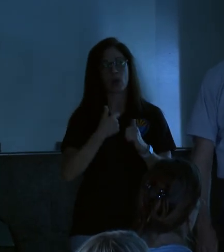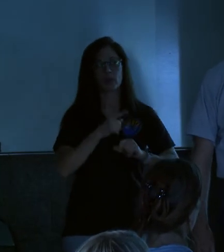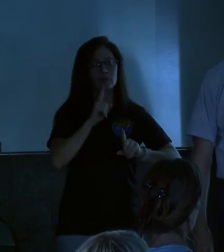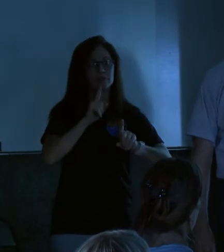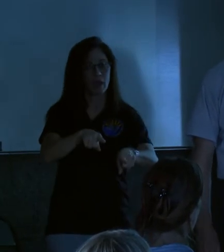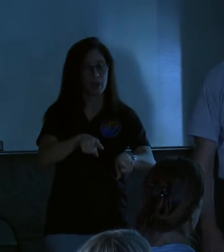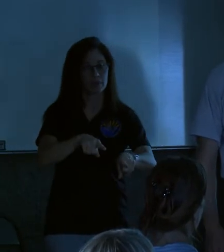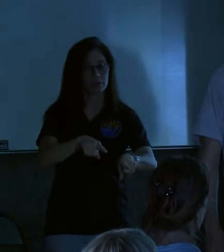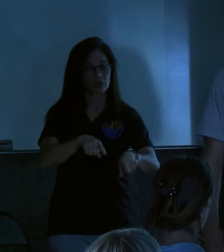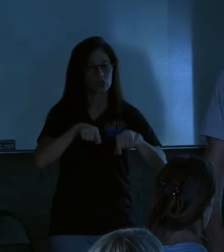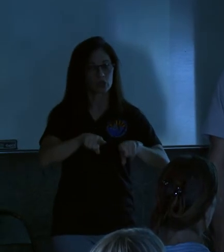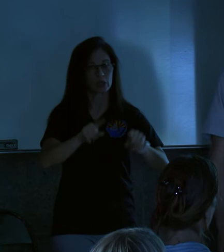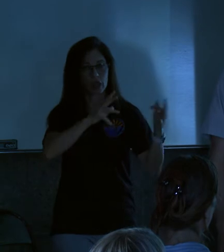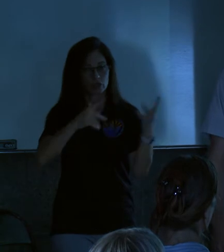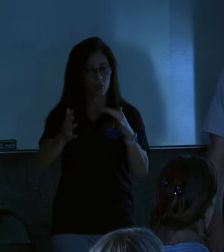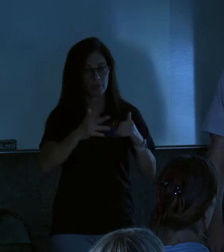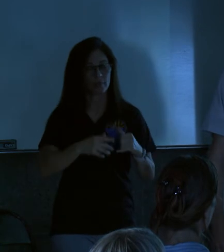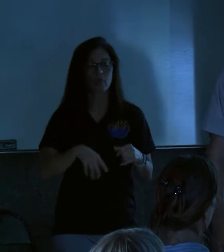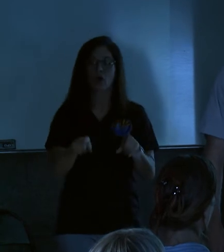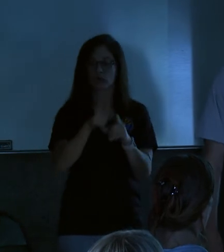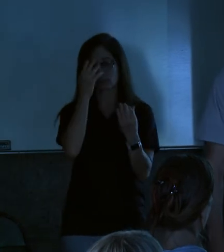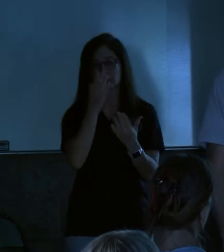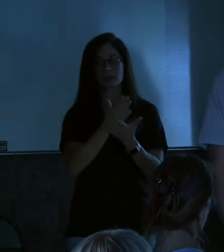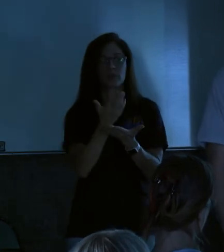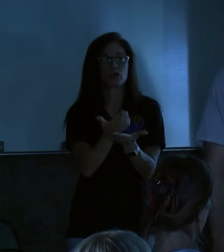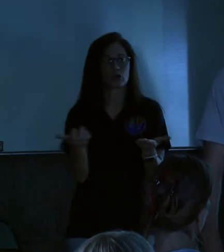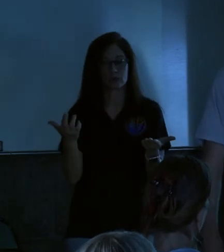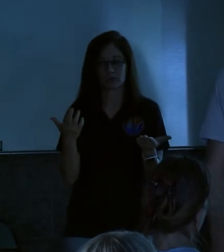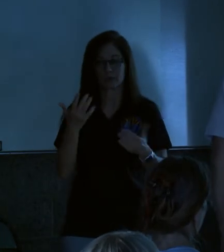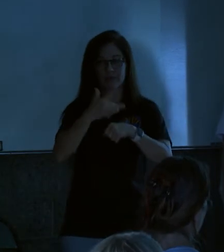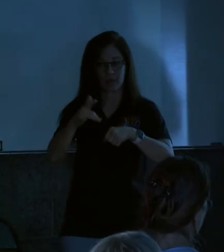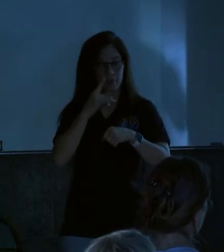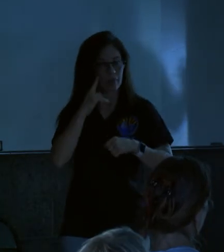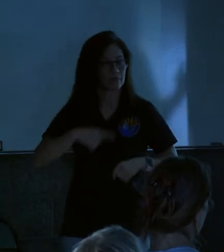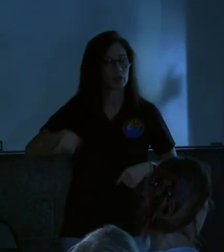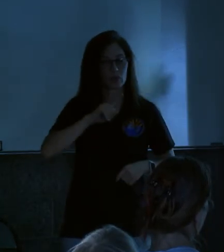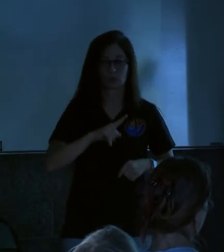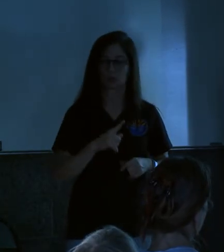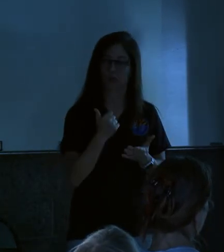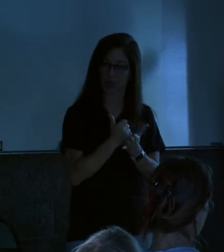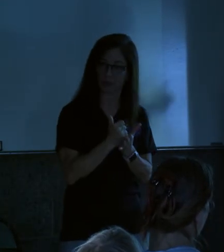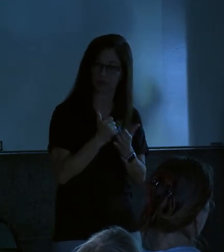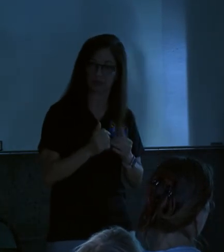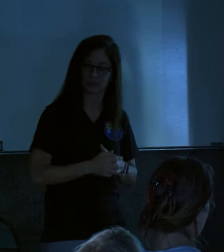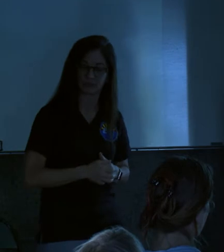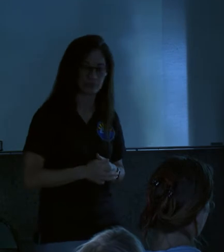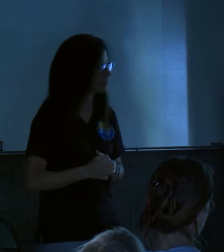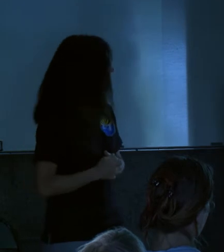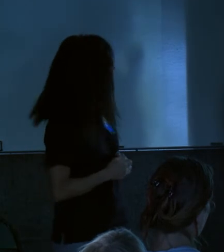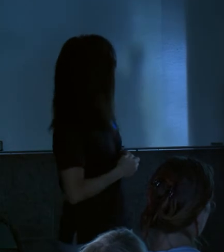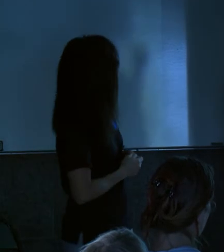public works responds during a storm, and to tell you some of the resources that we have for you that we'll be able to help you with tonight. So,